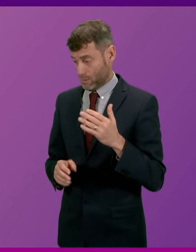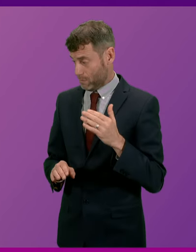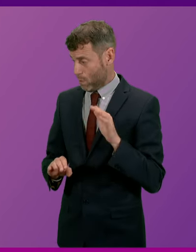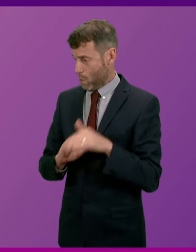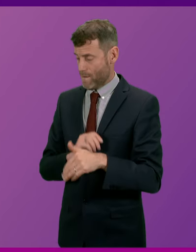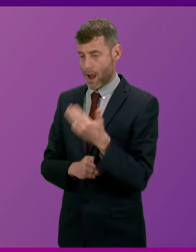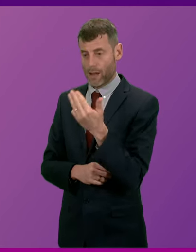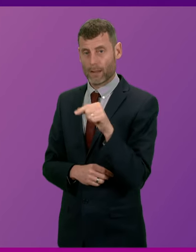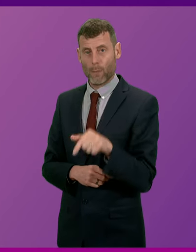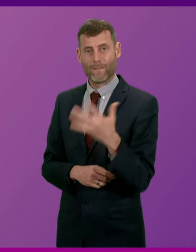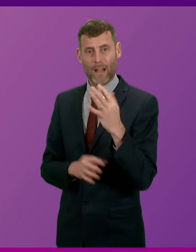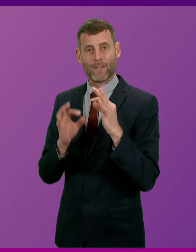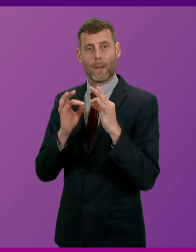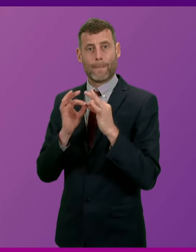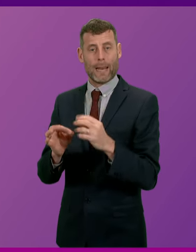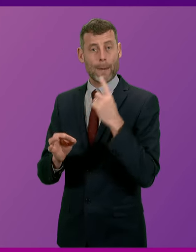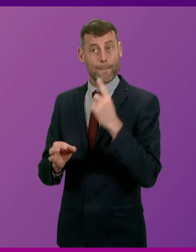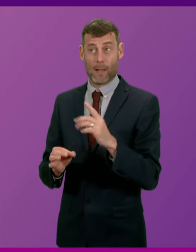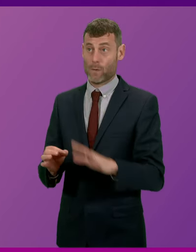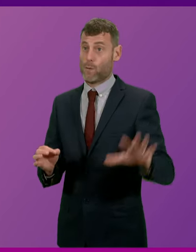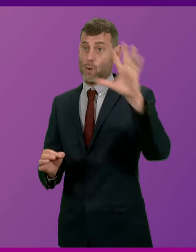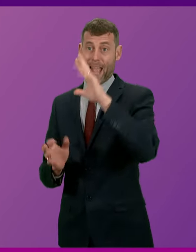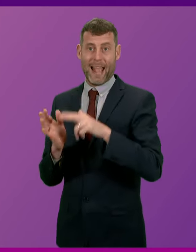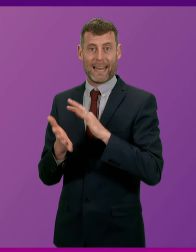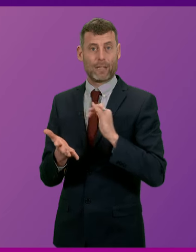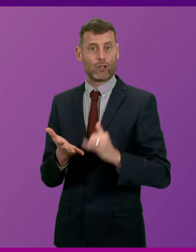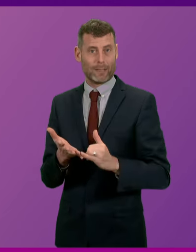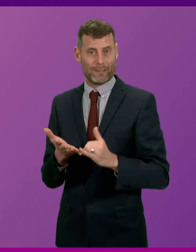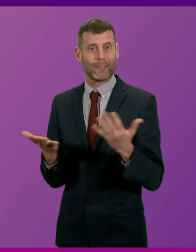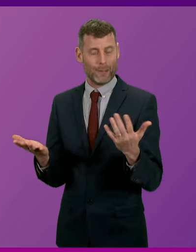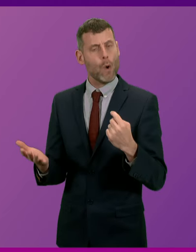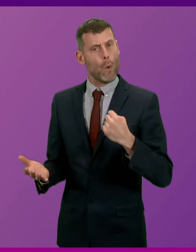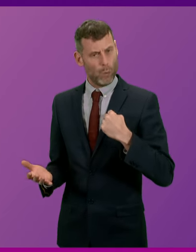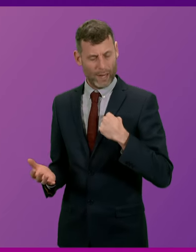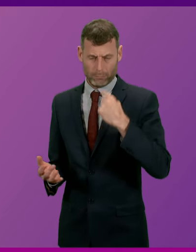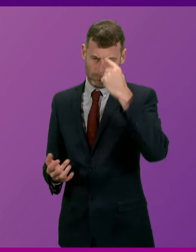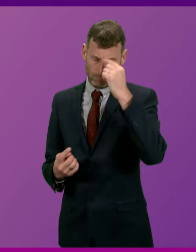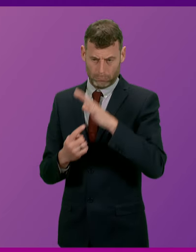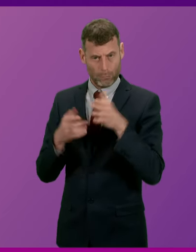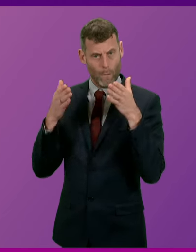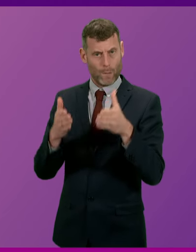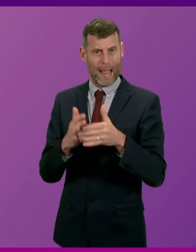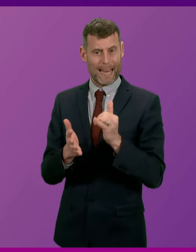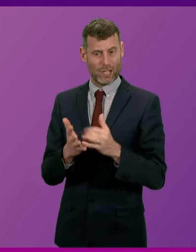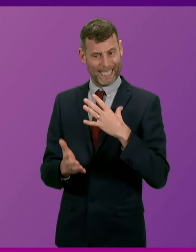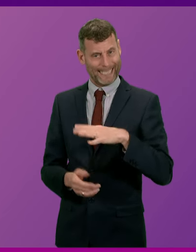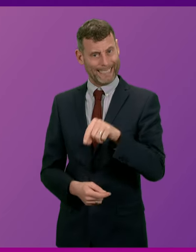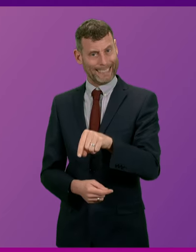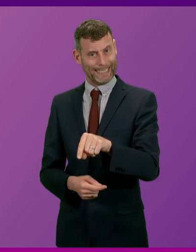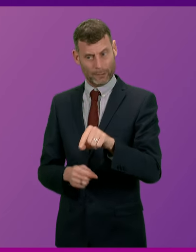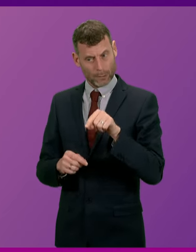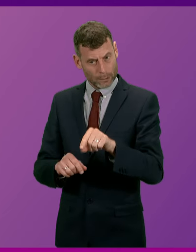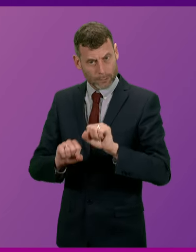.5 billion of funding going to the NHS. That is because, of course, we prioritise investment in the NHS and public services,